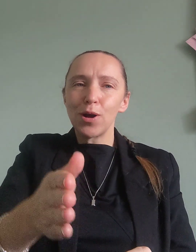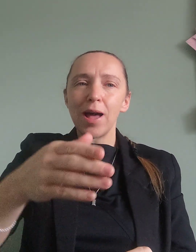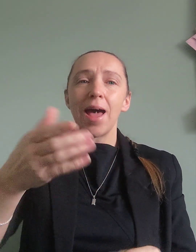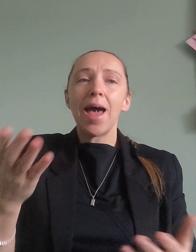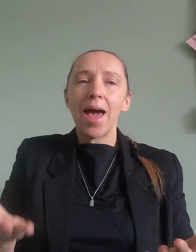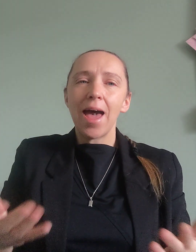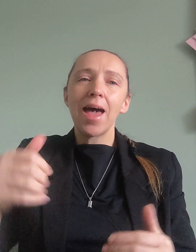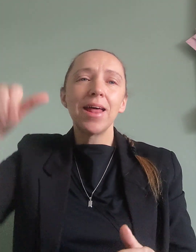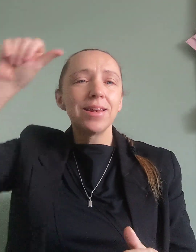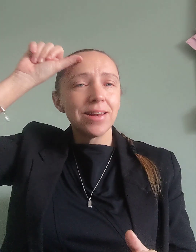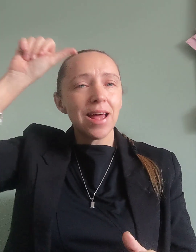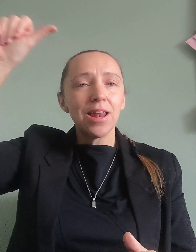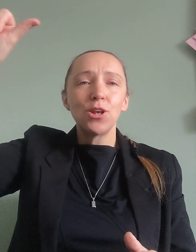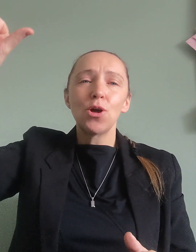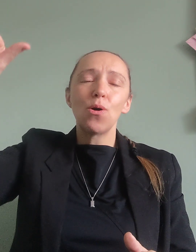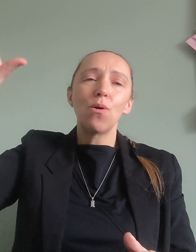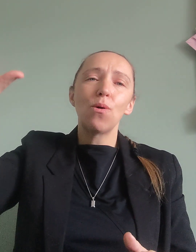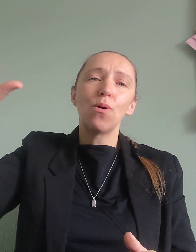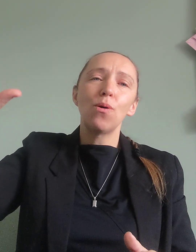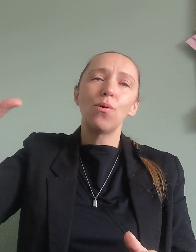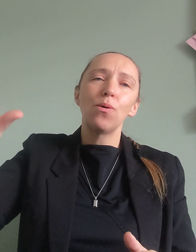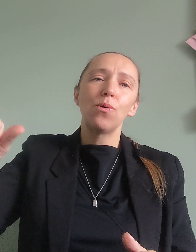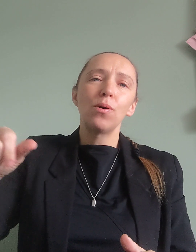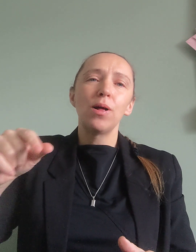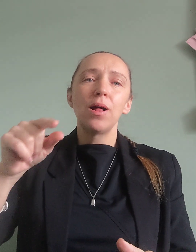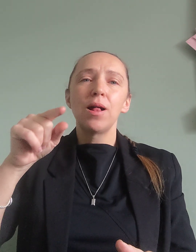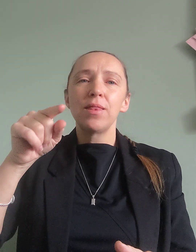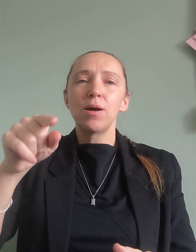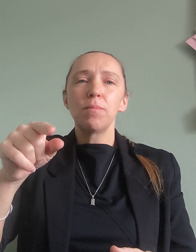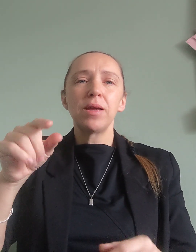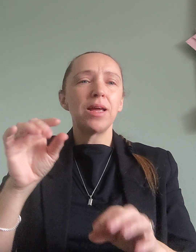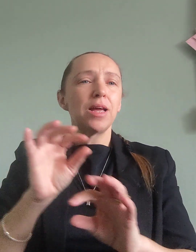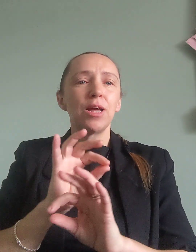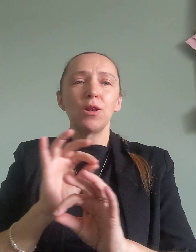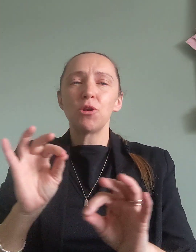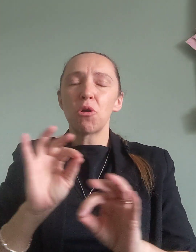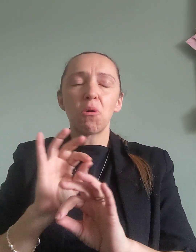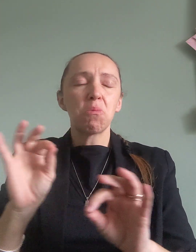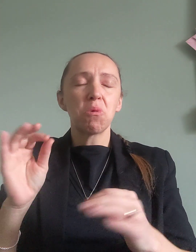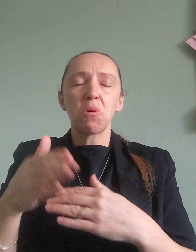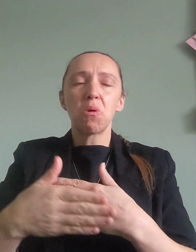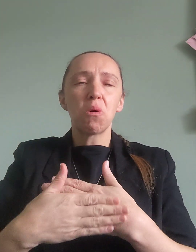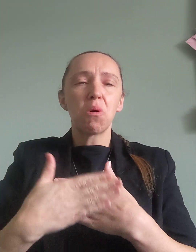And I know, there'll be tears